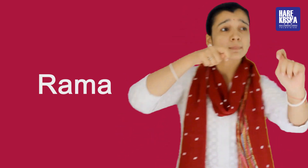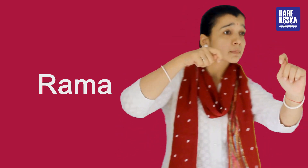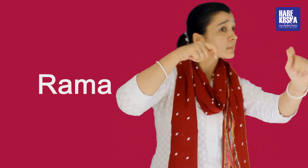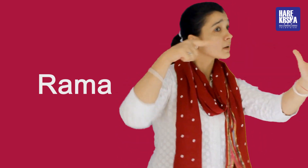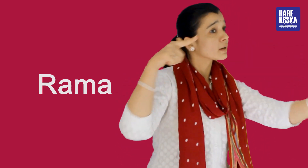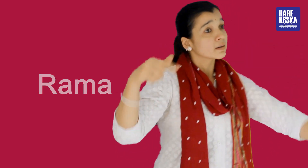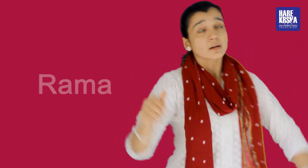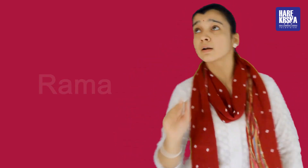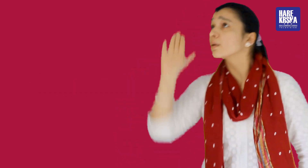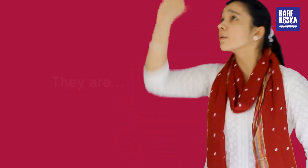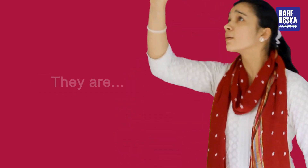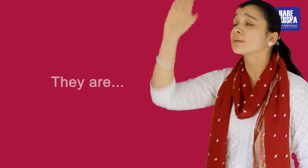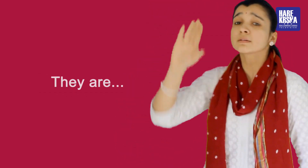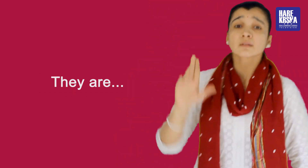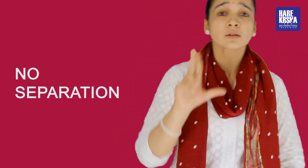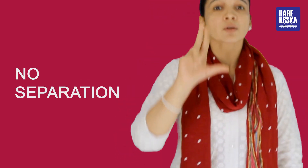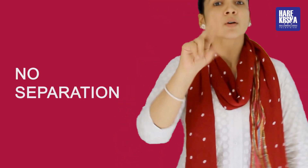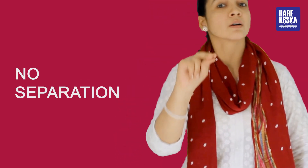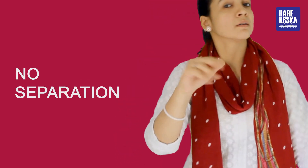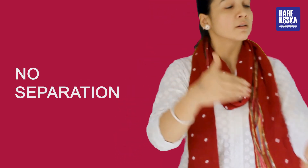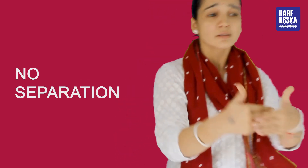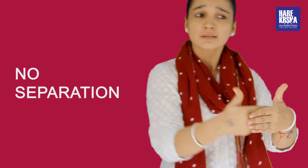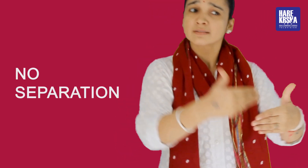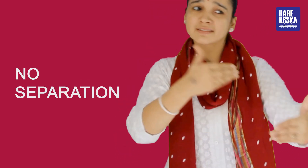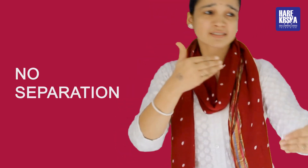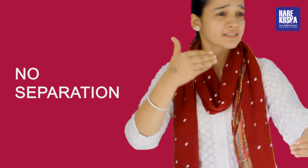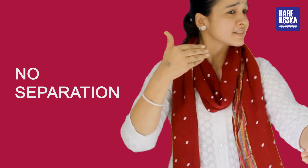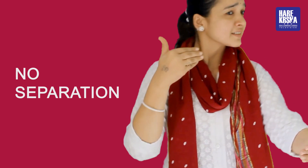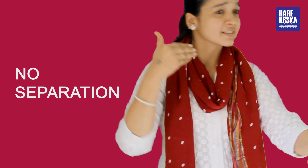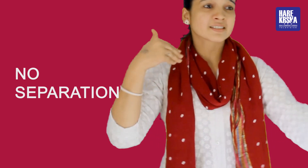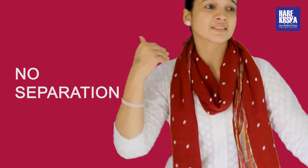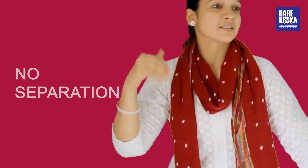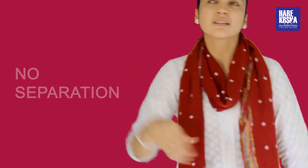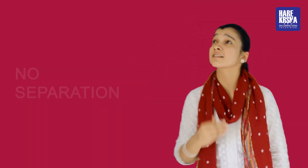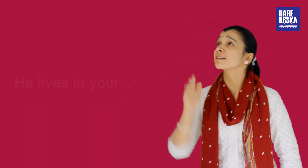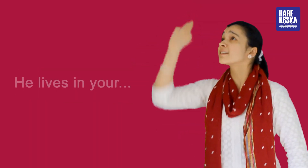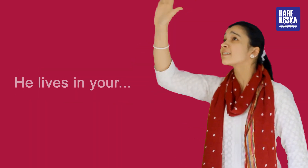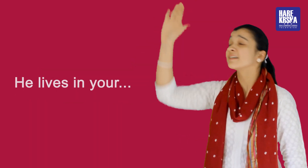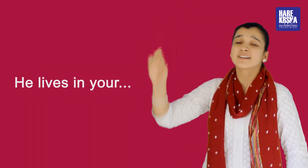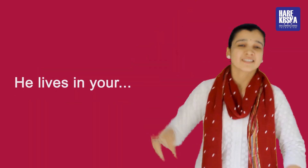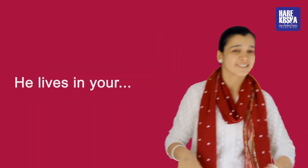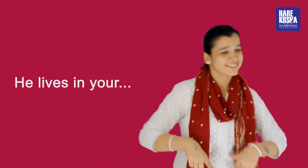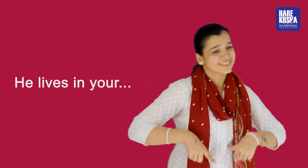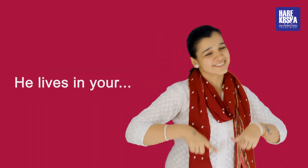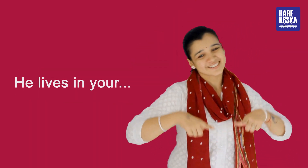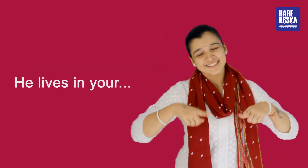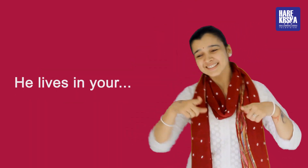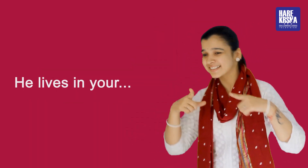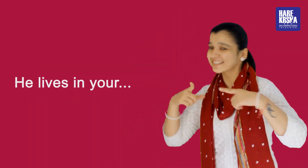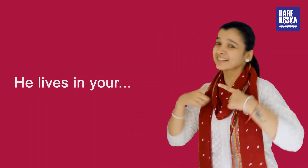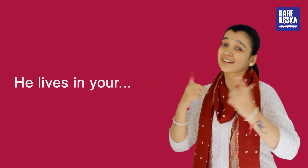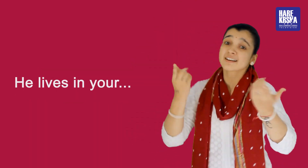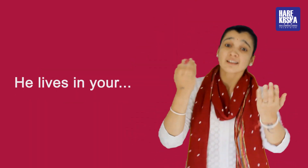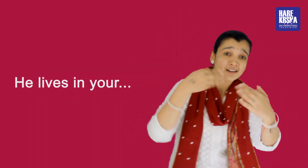they are no separation he lives in